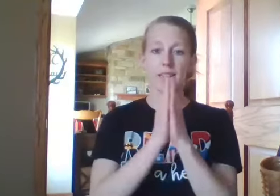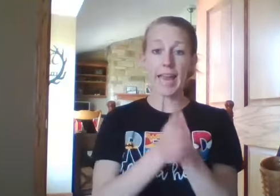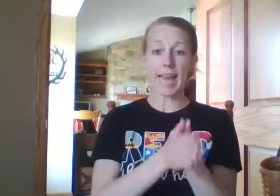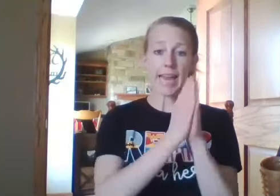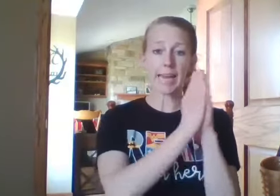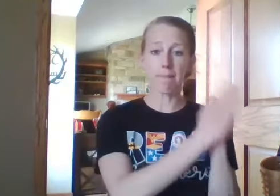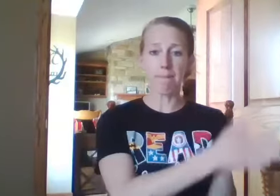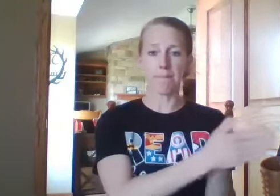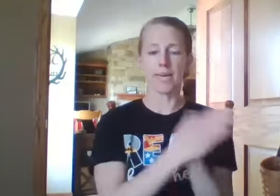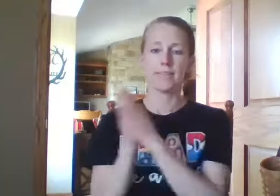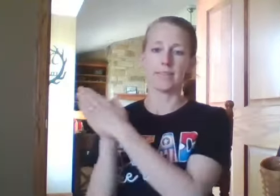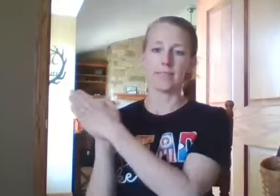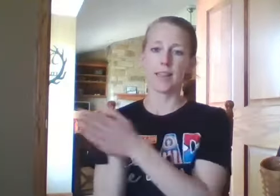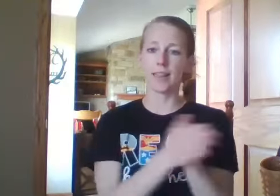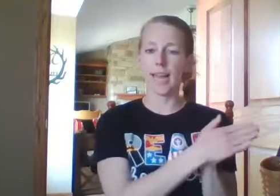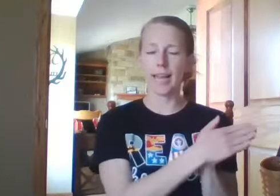-eam, claim,